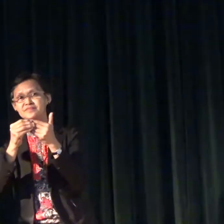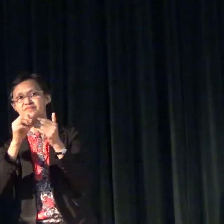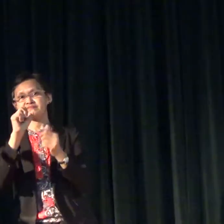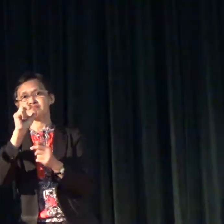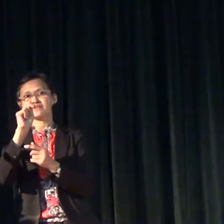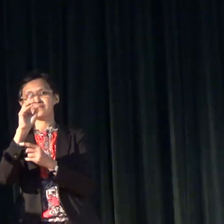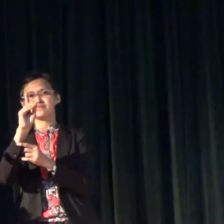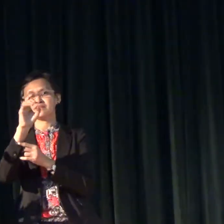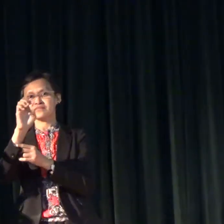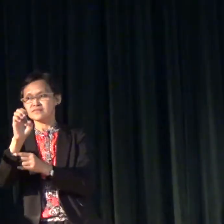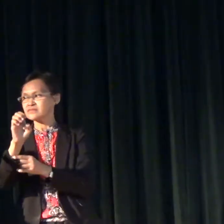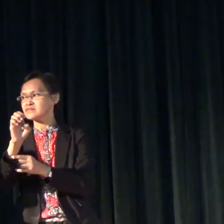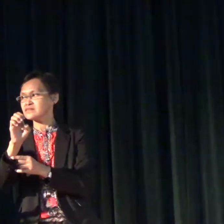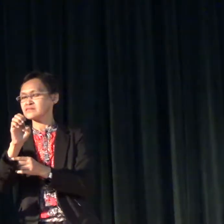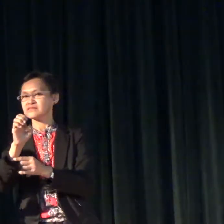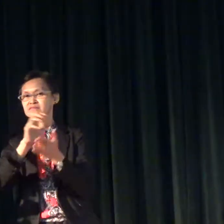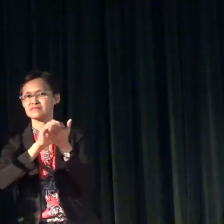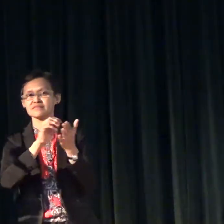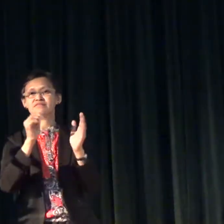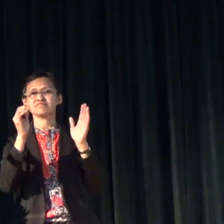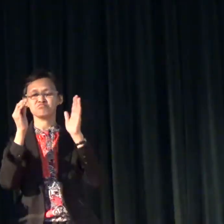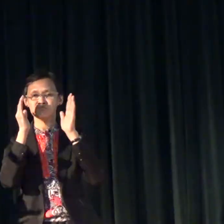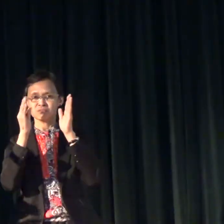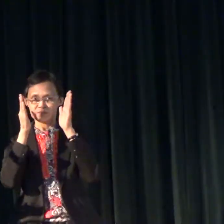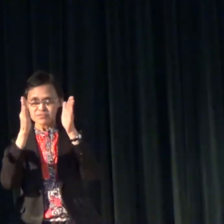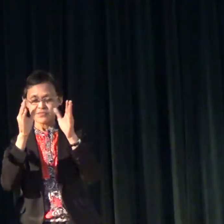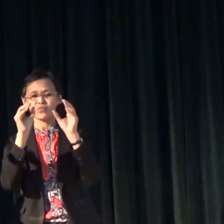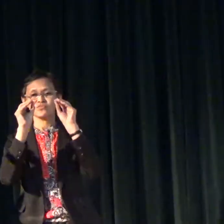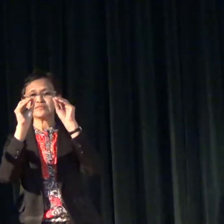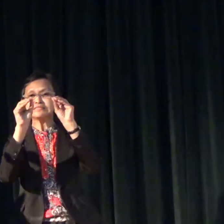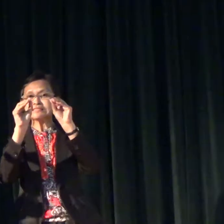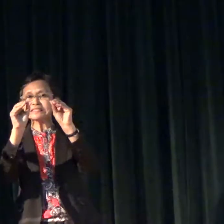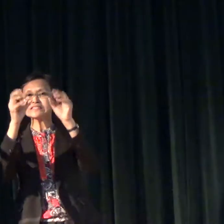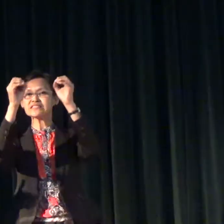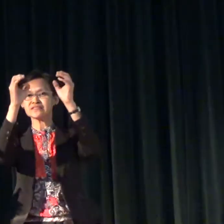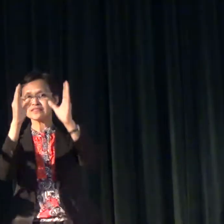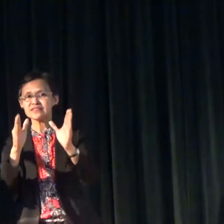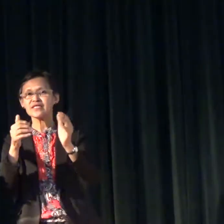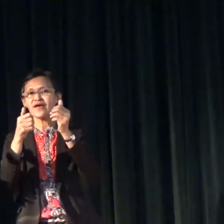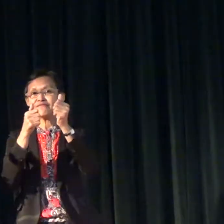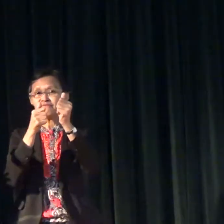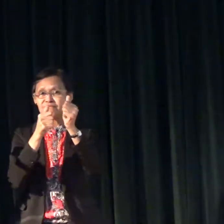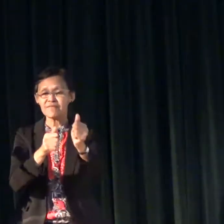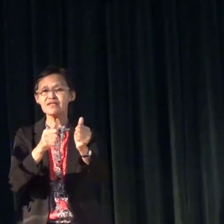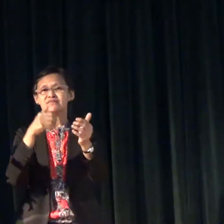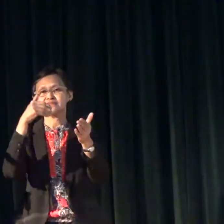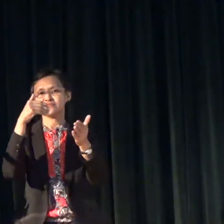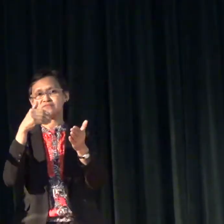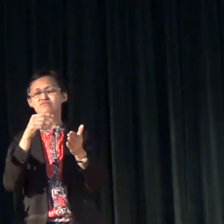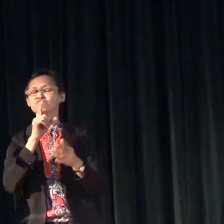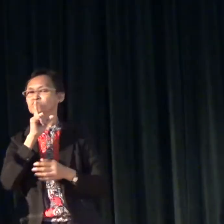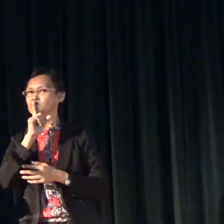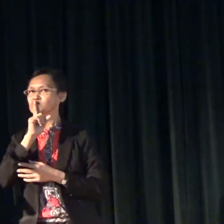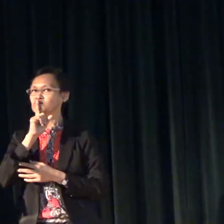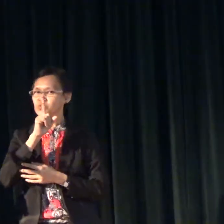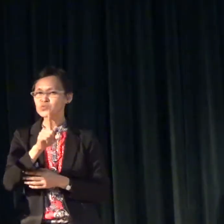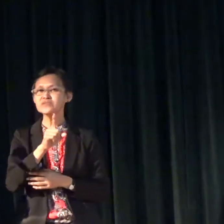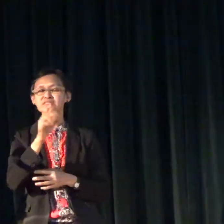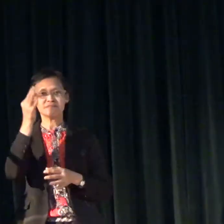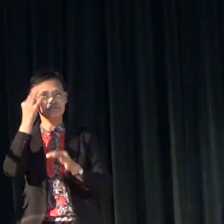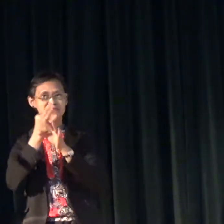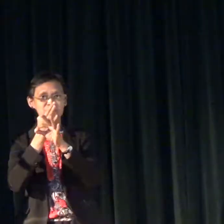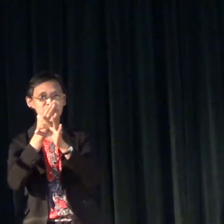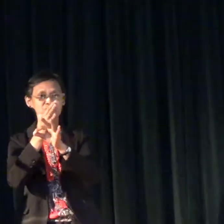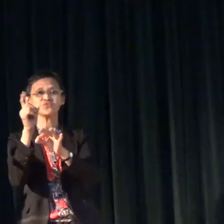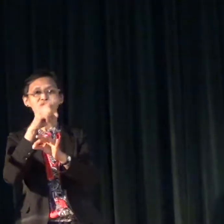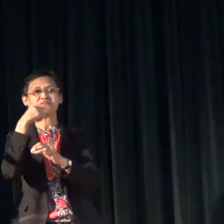it will admonish teachers to follow the curriculum as closely as possible. so,